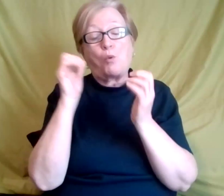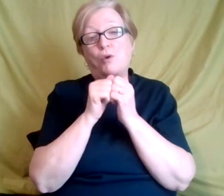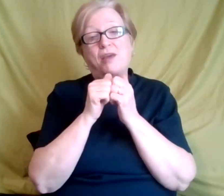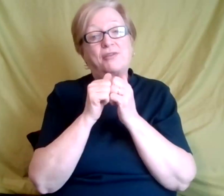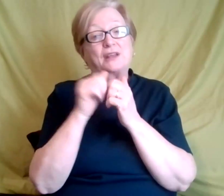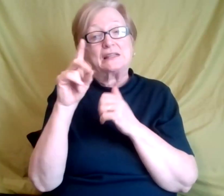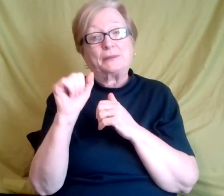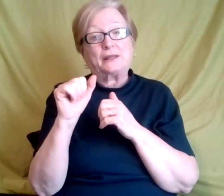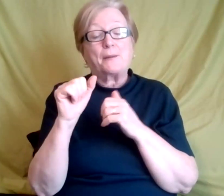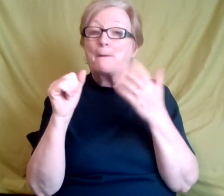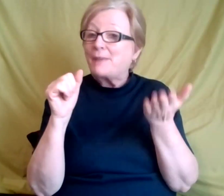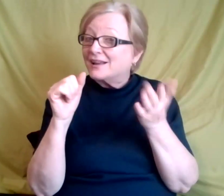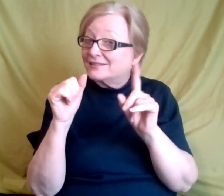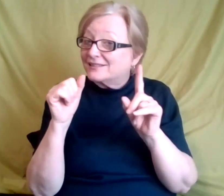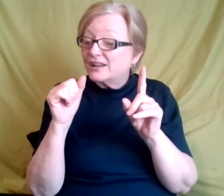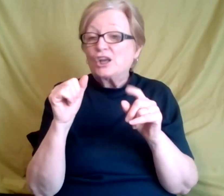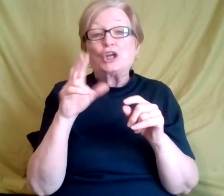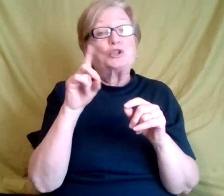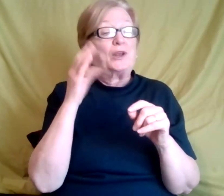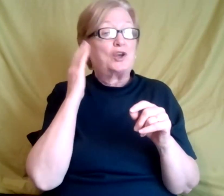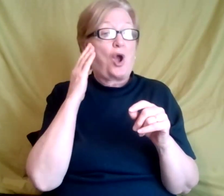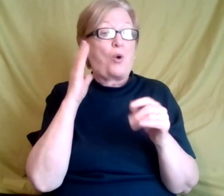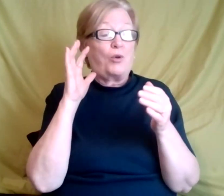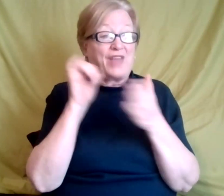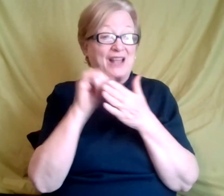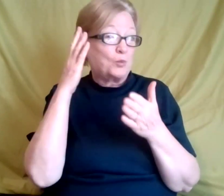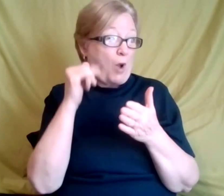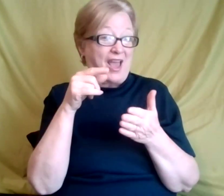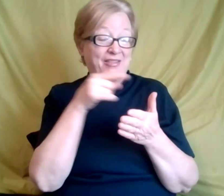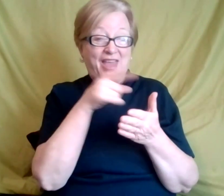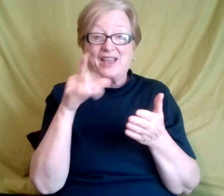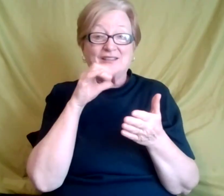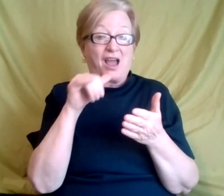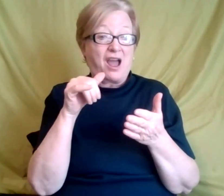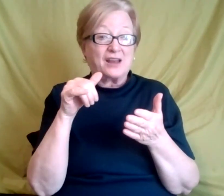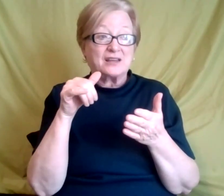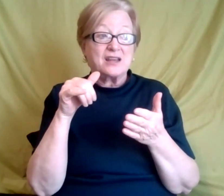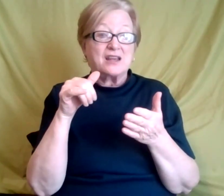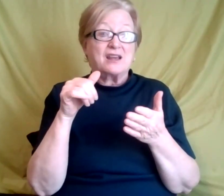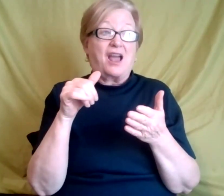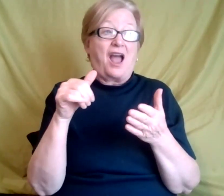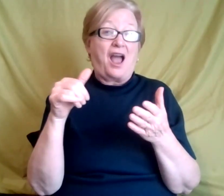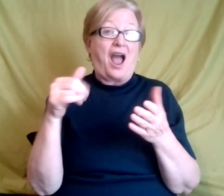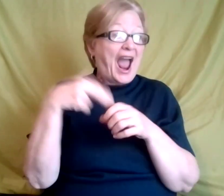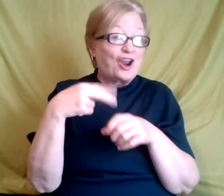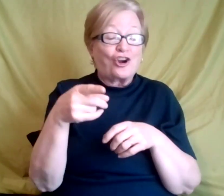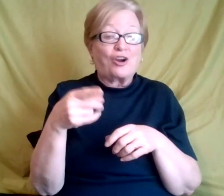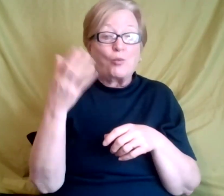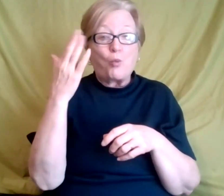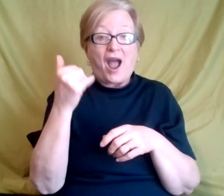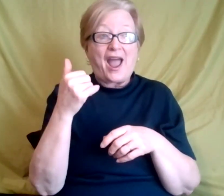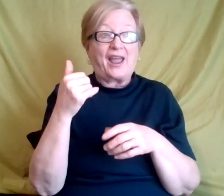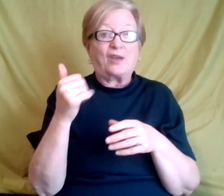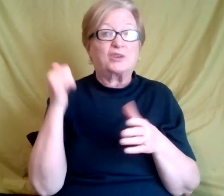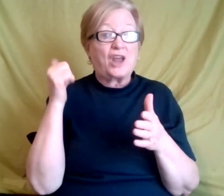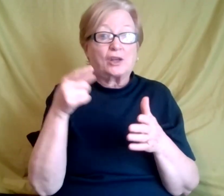we really know that that's why you received that, um, reject email and, you know,